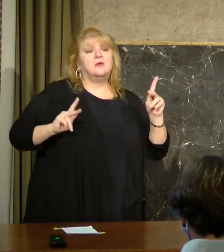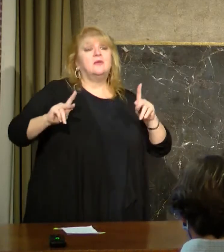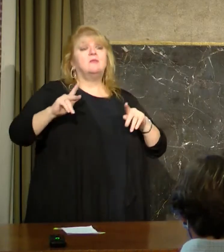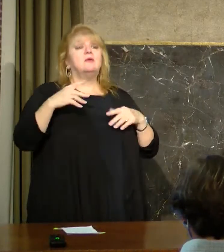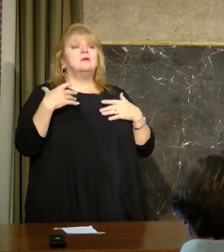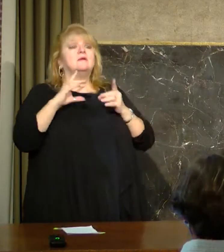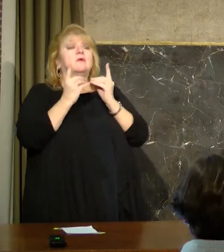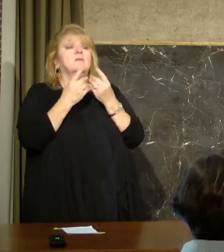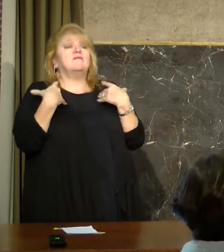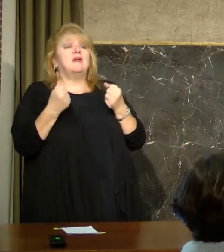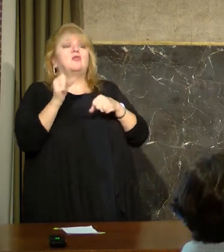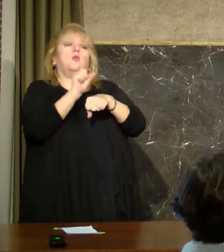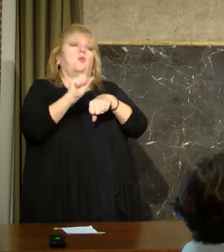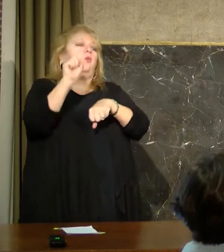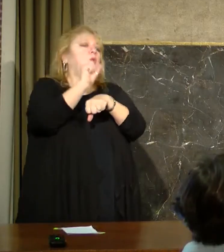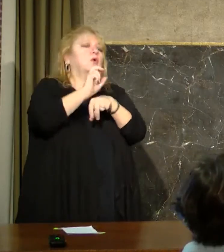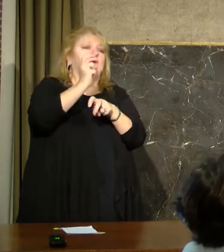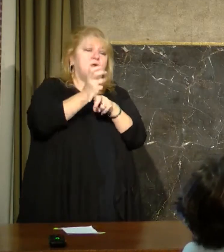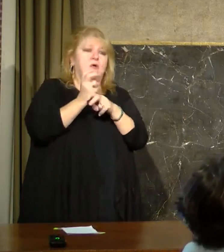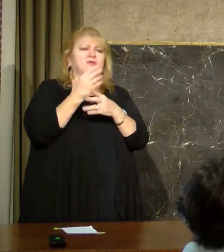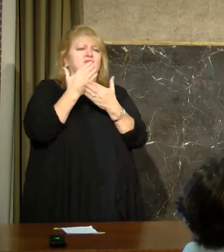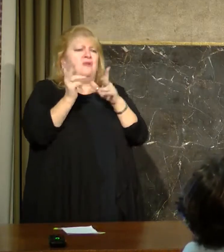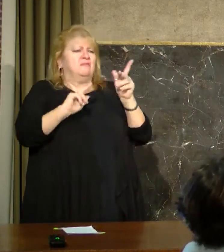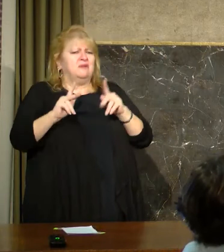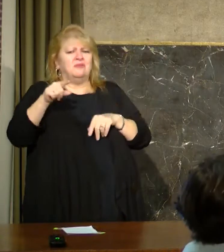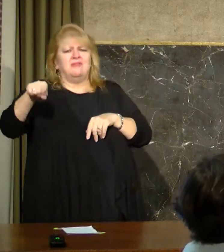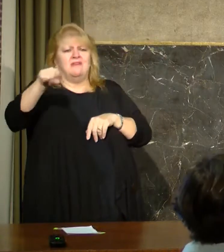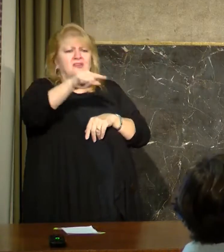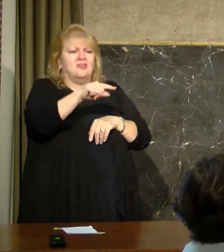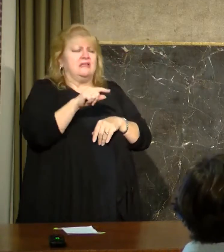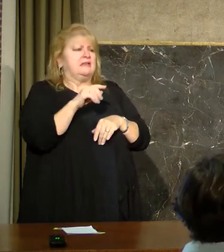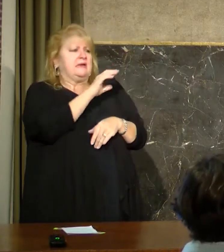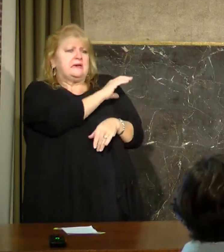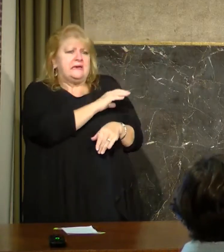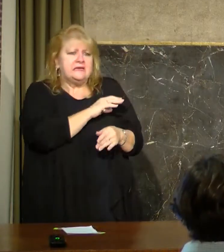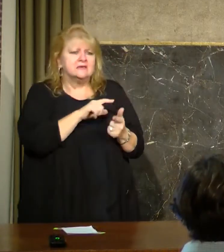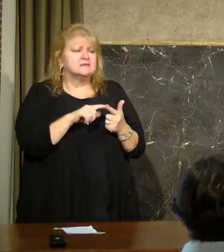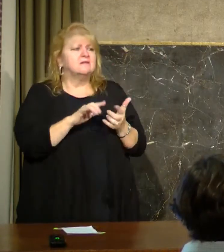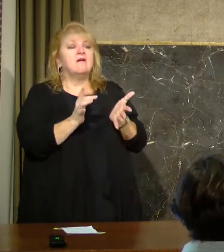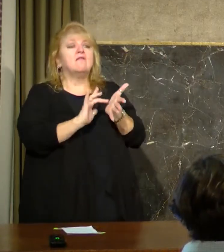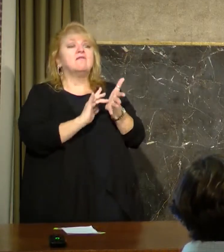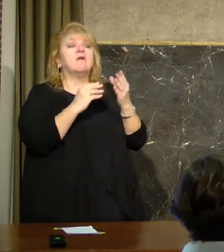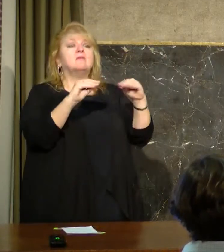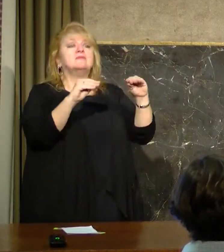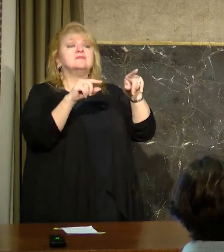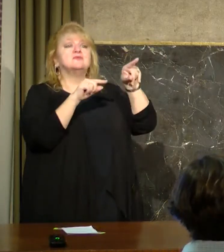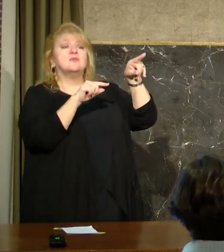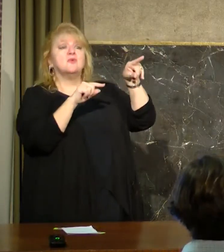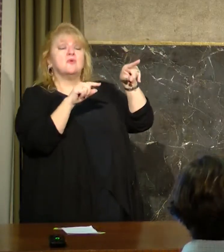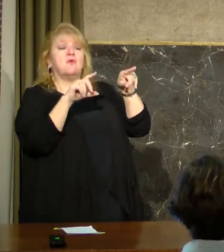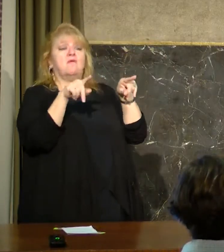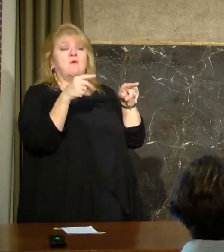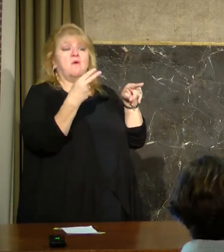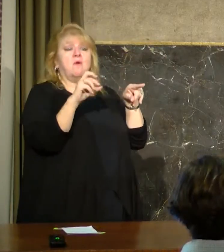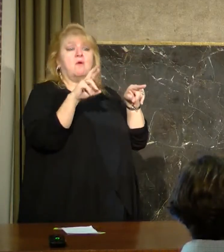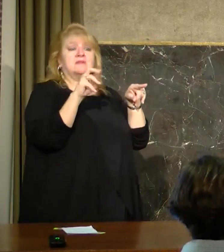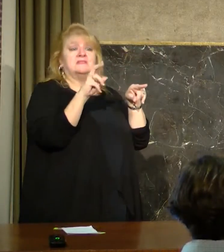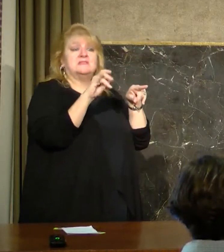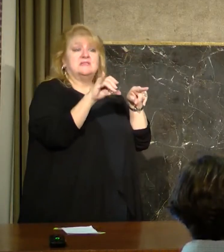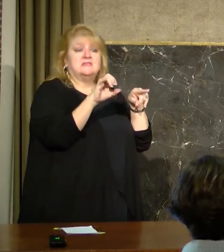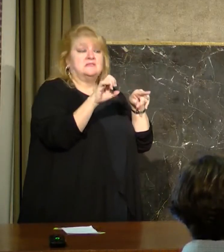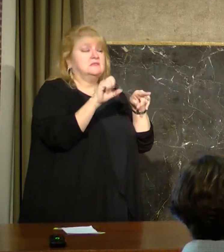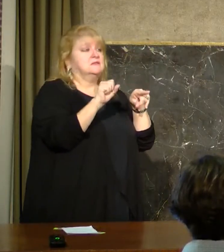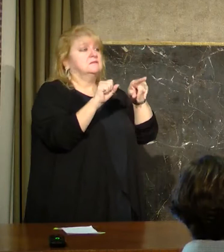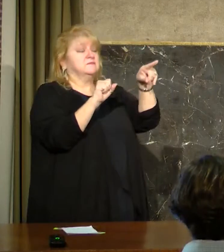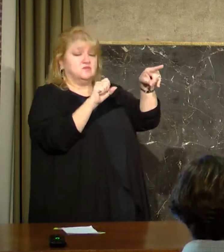partners out there in our hospitals and clinics and pharmacies and other places, and I can